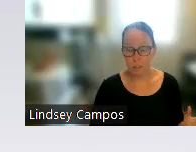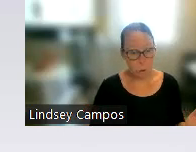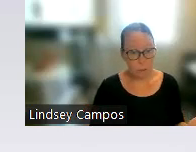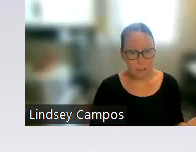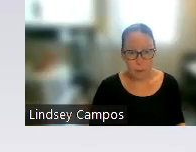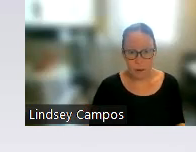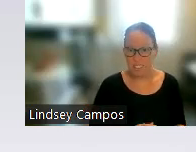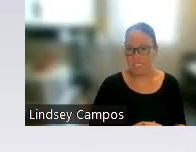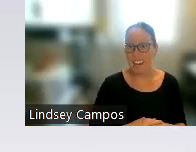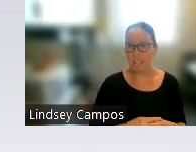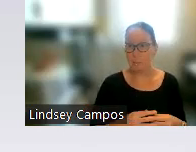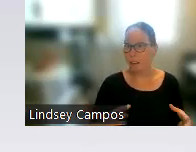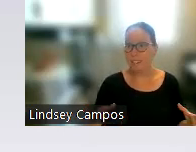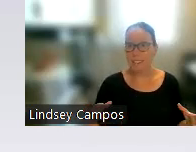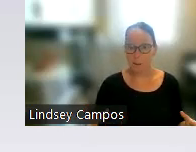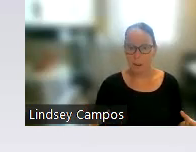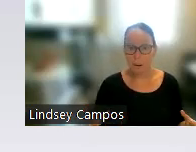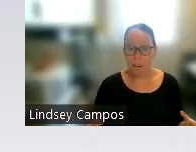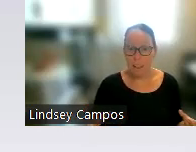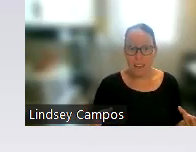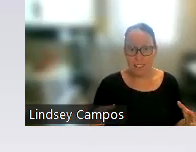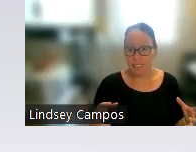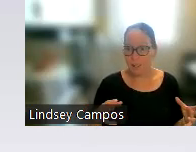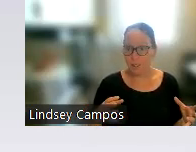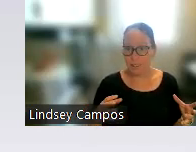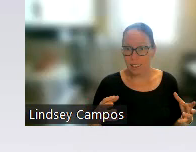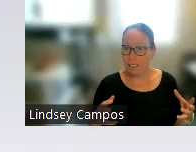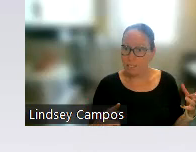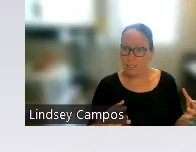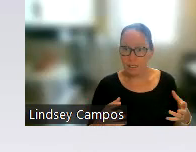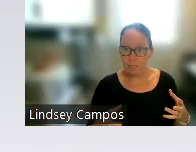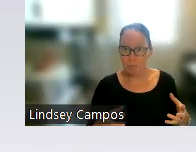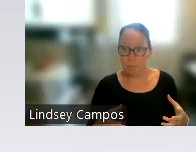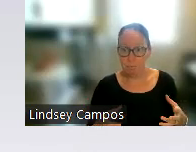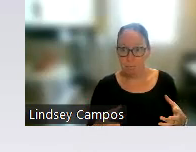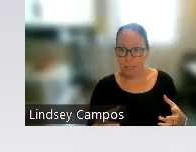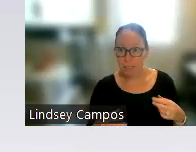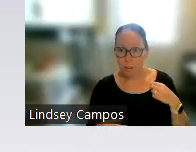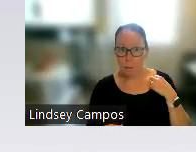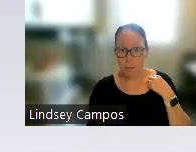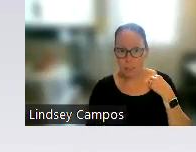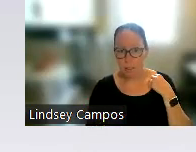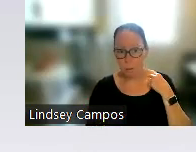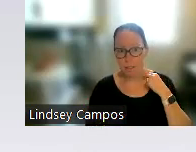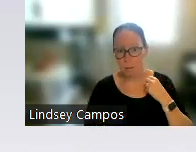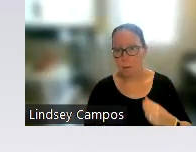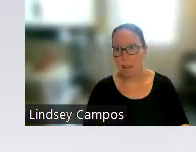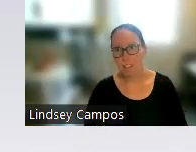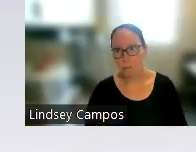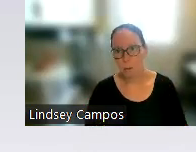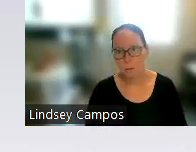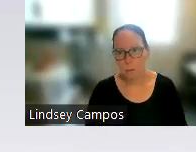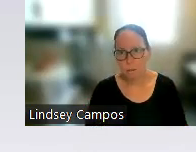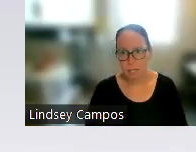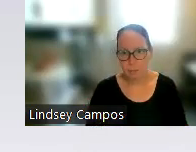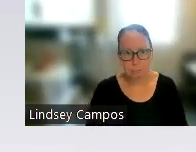of resources out there. This is not a complete list at all. This is just kind of a, you know, compilation of the ones that maybe I